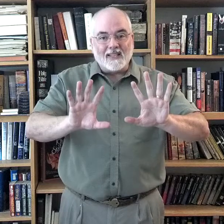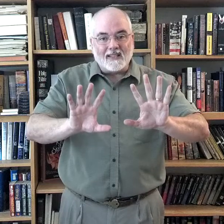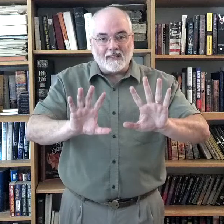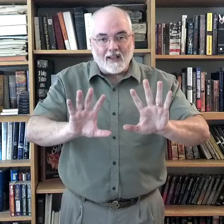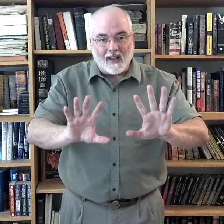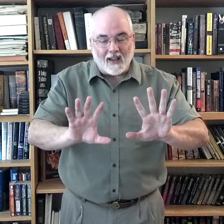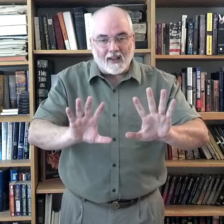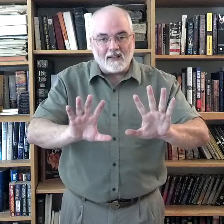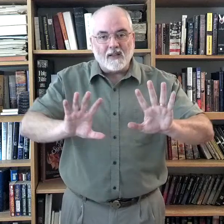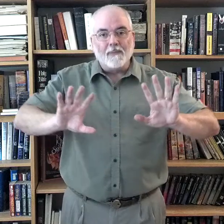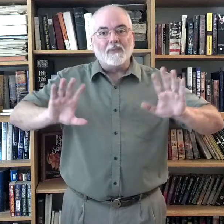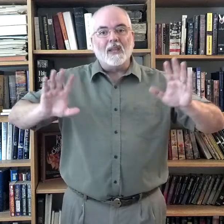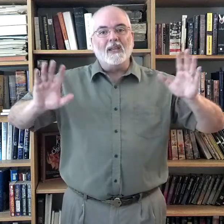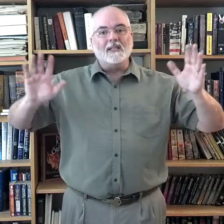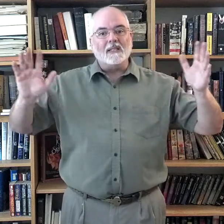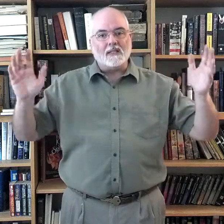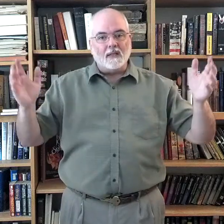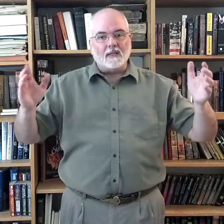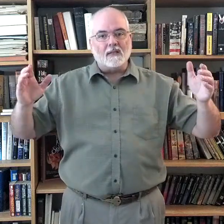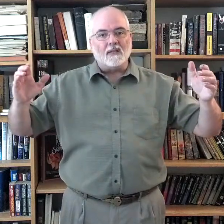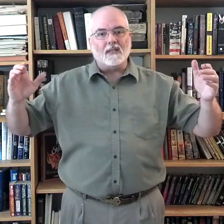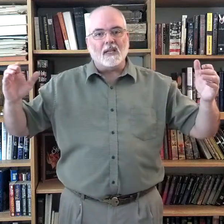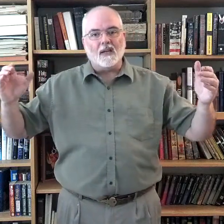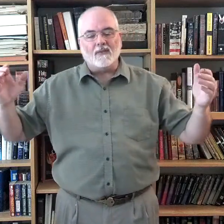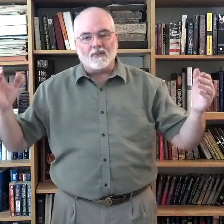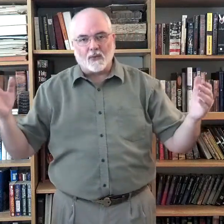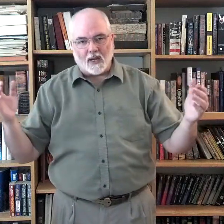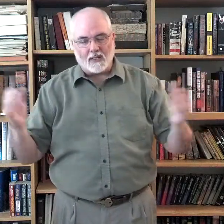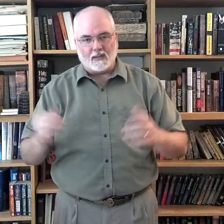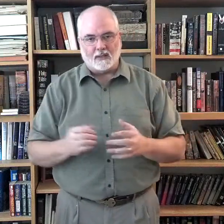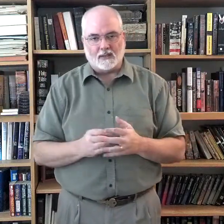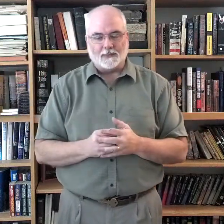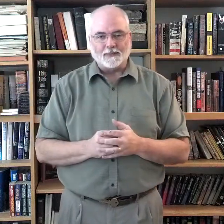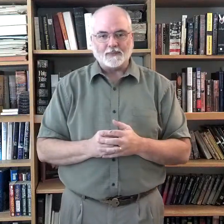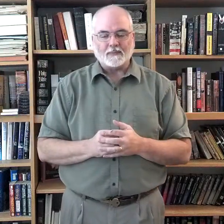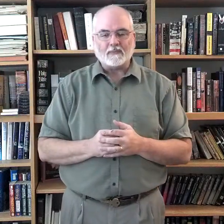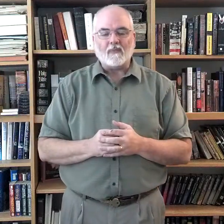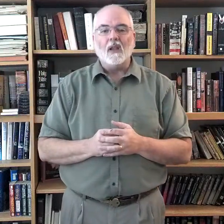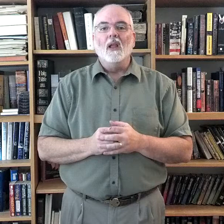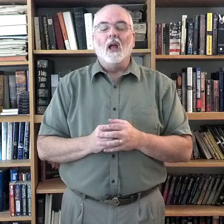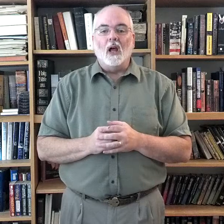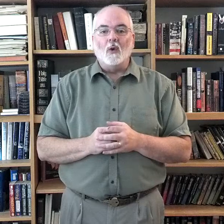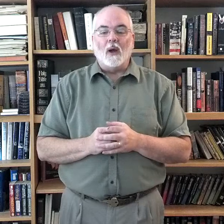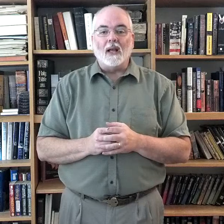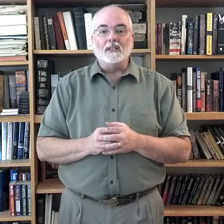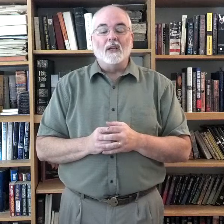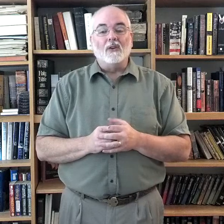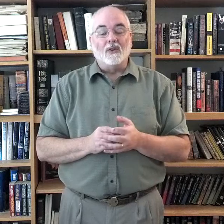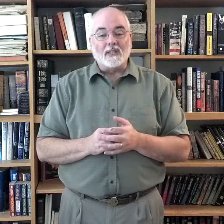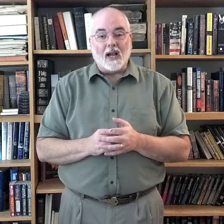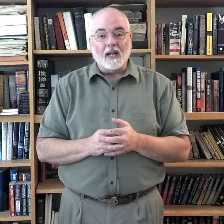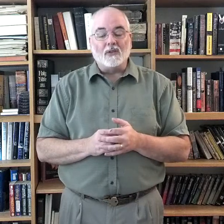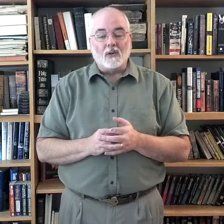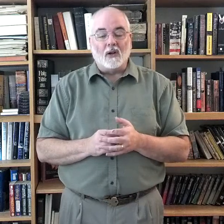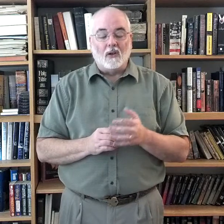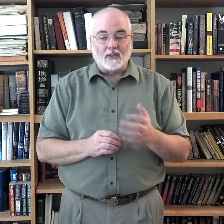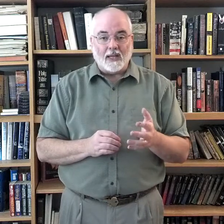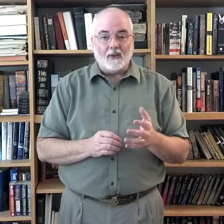signs, in sentences, in phrases. Otherwise, your signs are going to sound